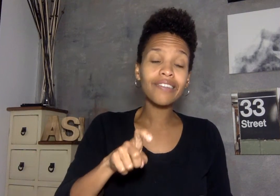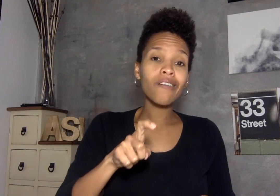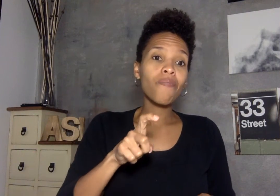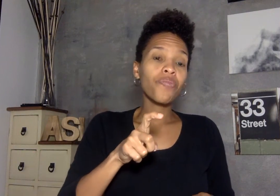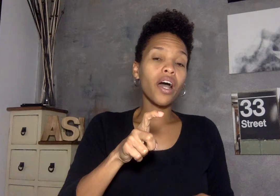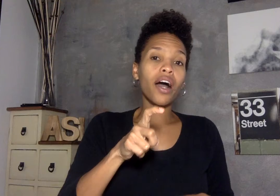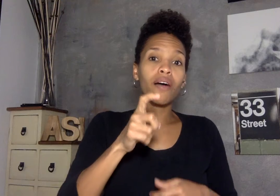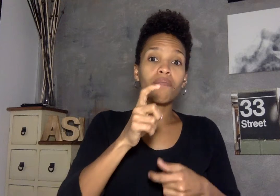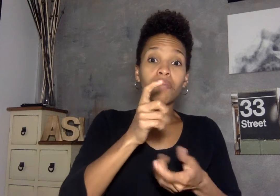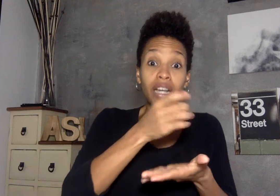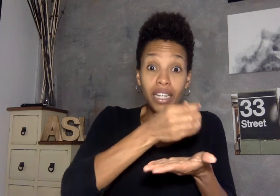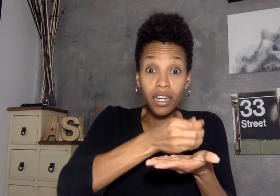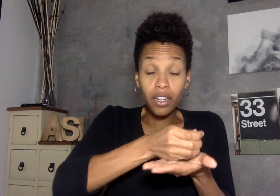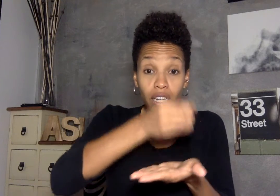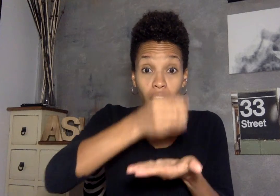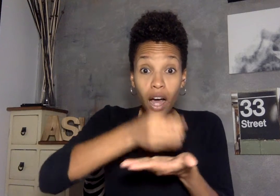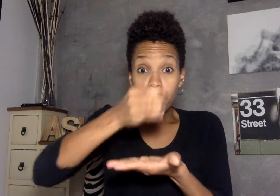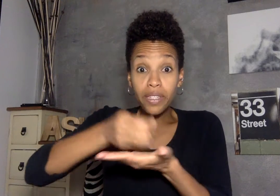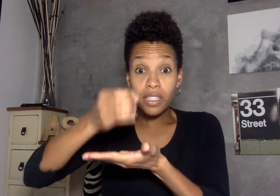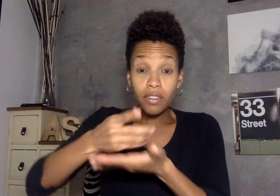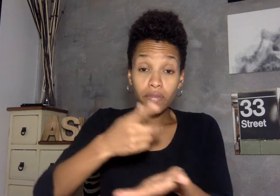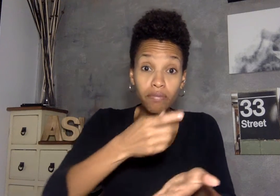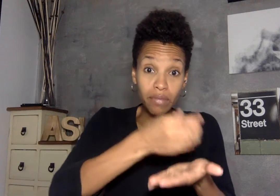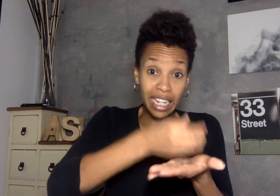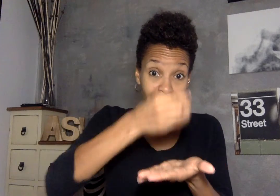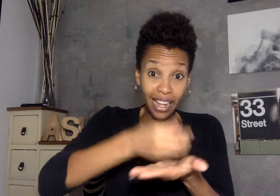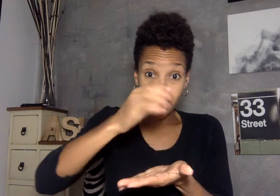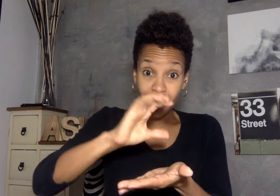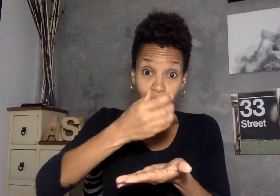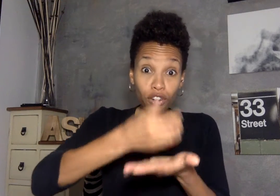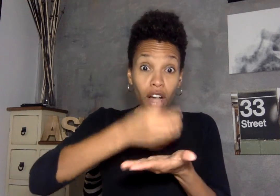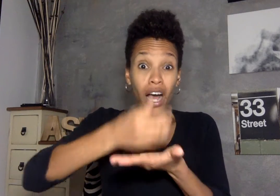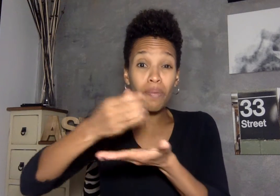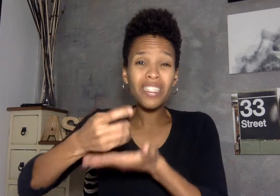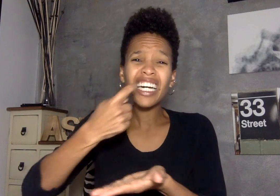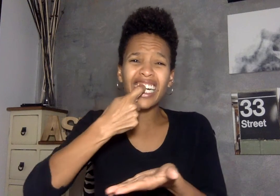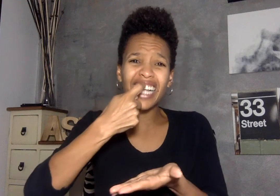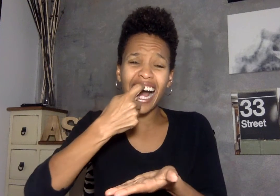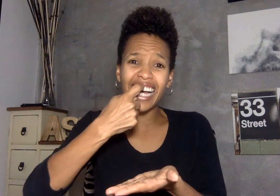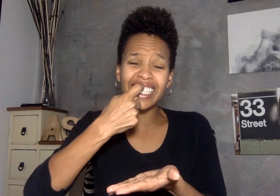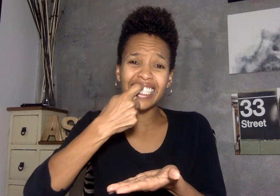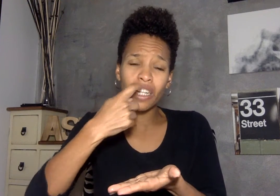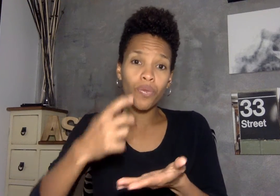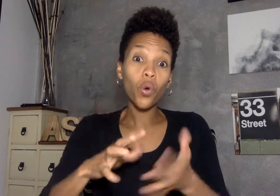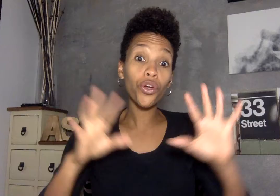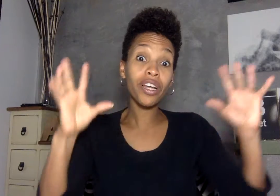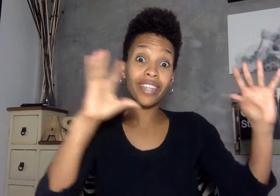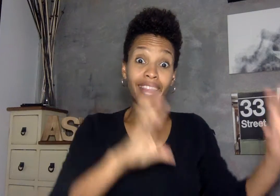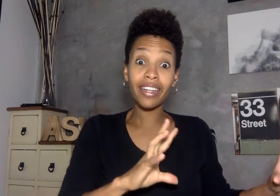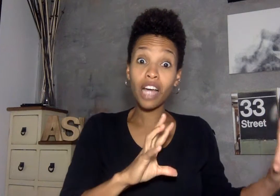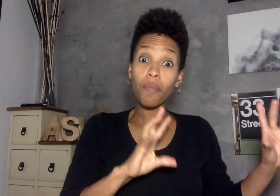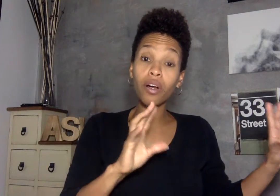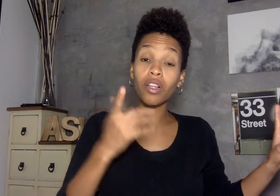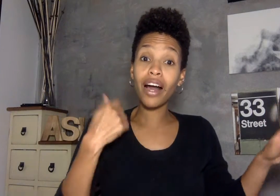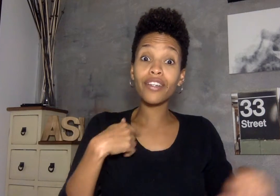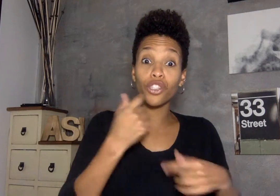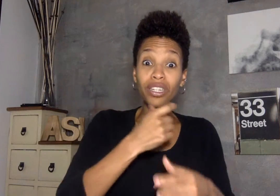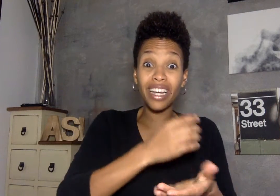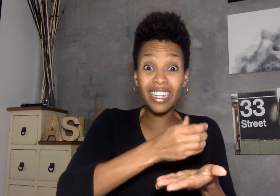um cups meaning that's the sign for cups glass or you could sign that topicalize so you could sign